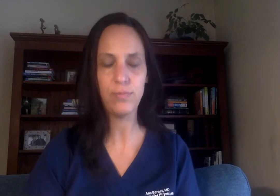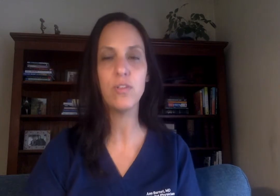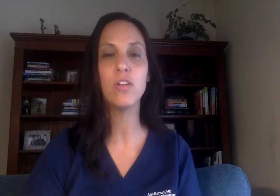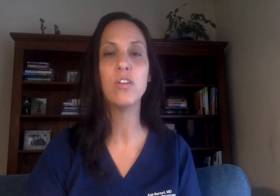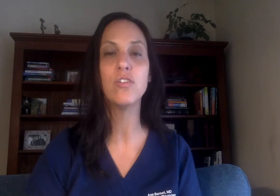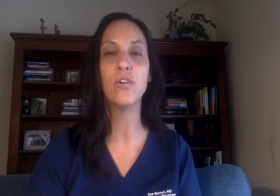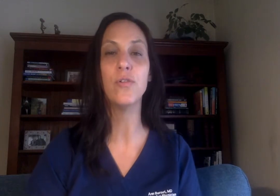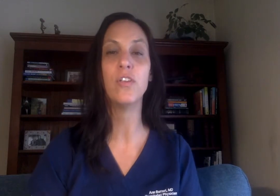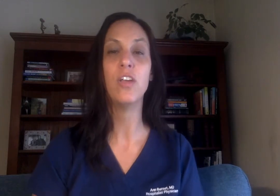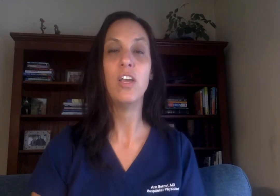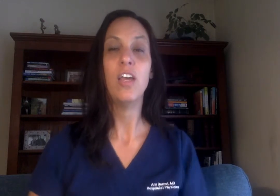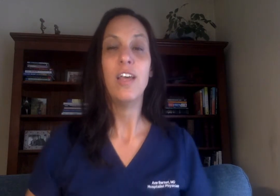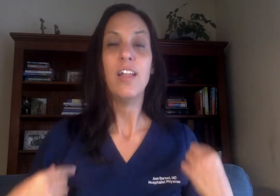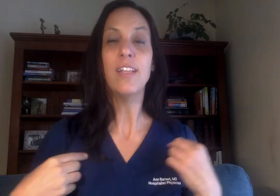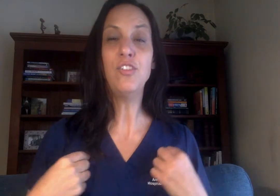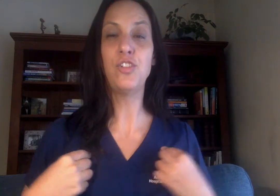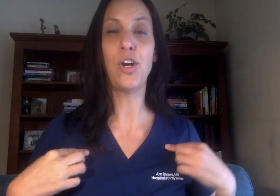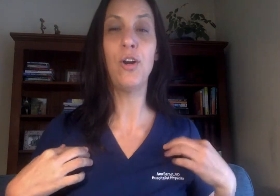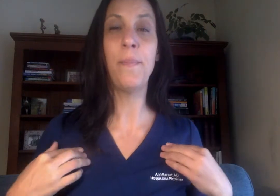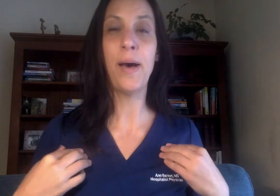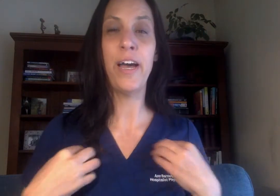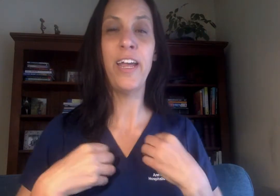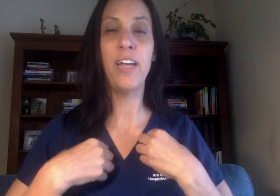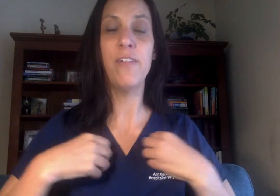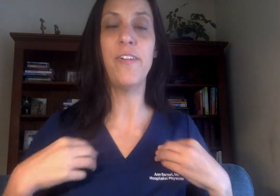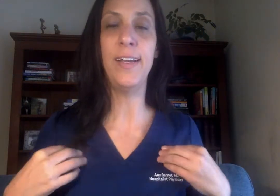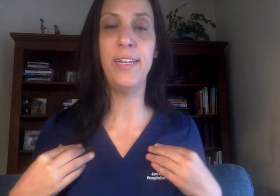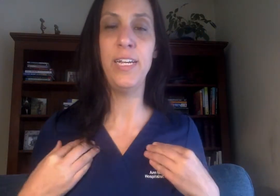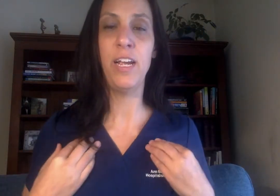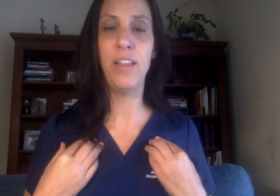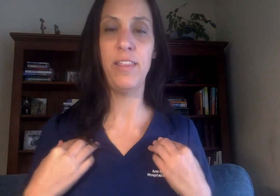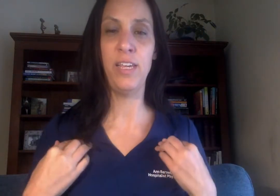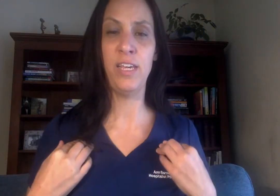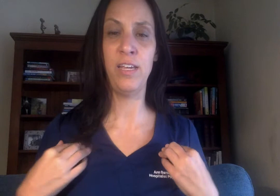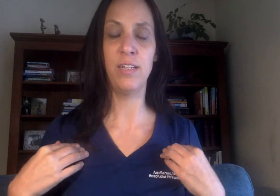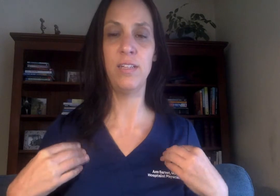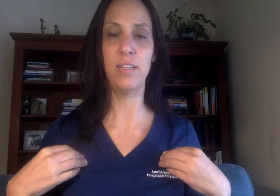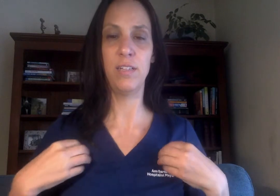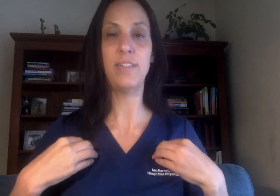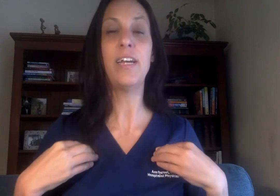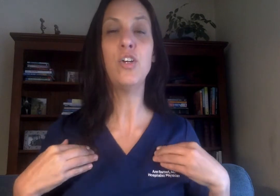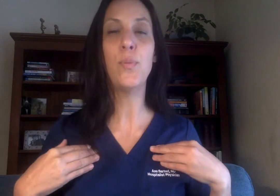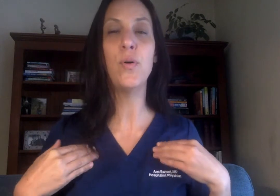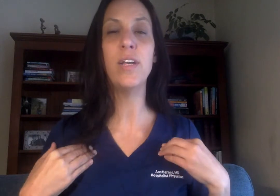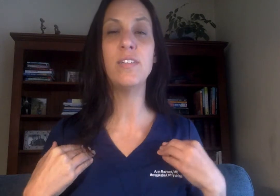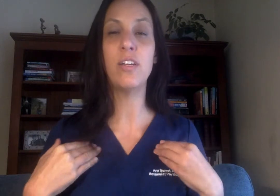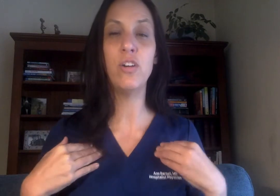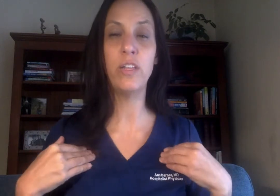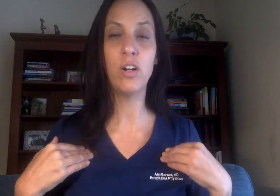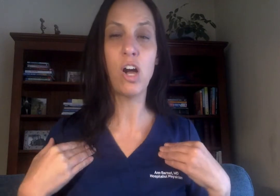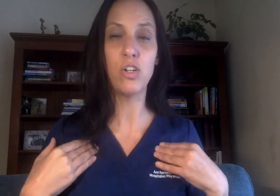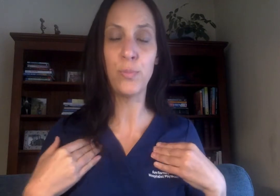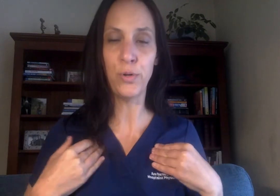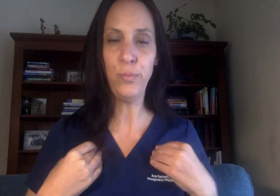So let's start by finding the tender points underneath our collarbone.